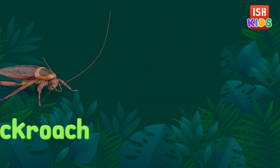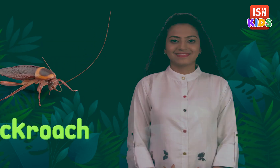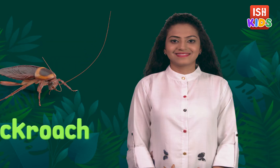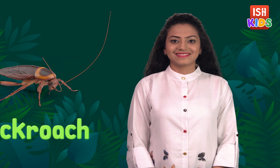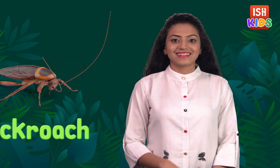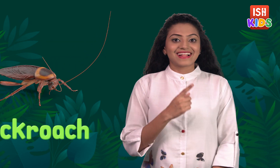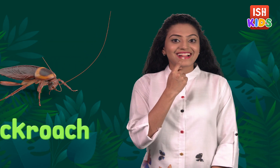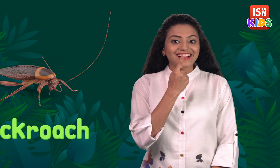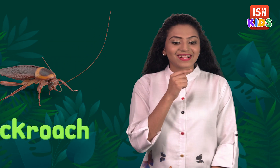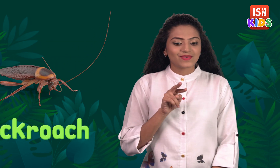Cockroach